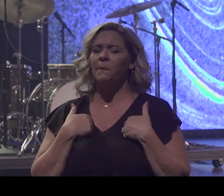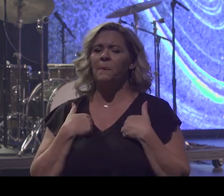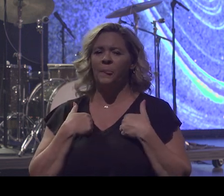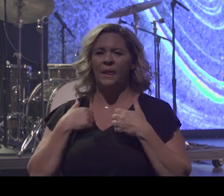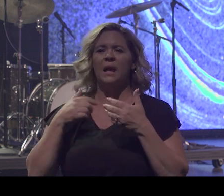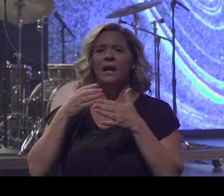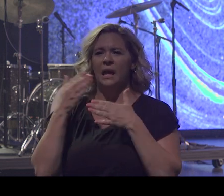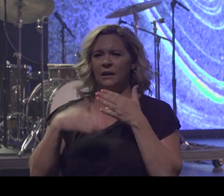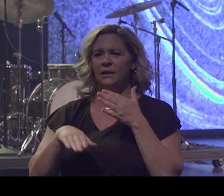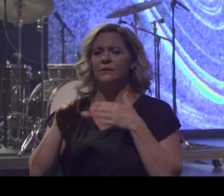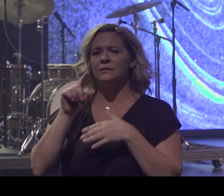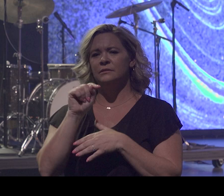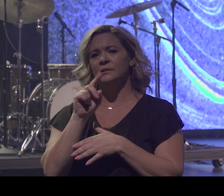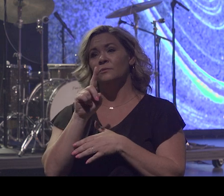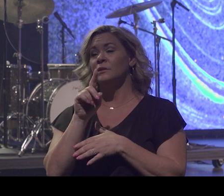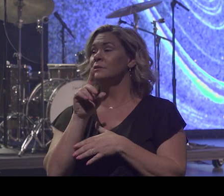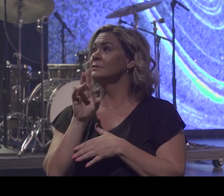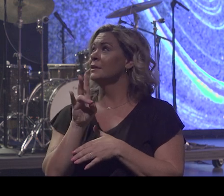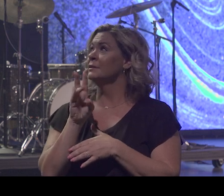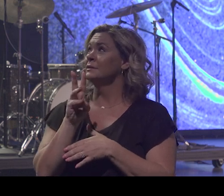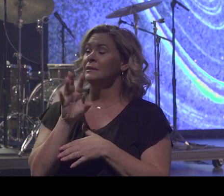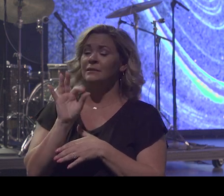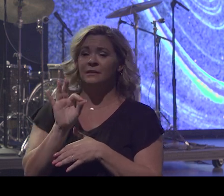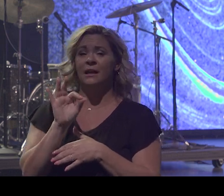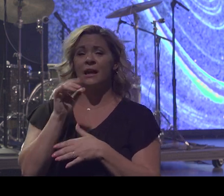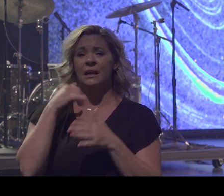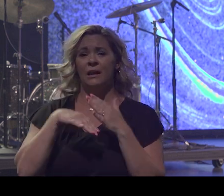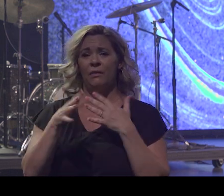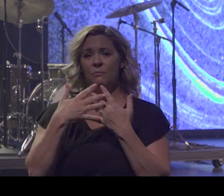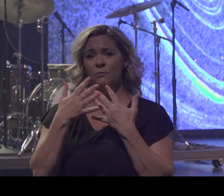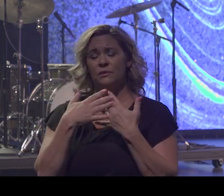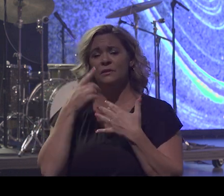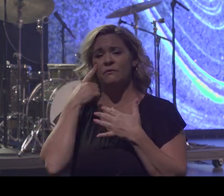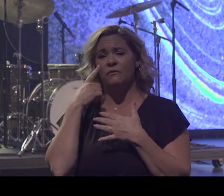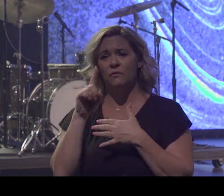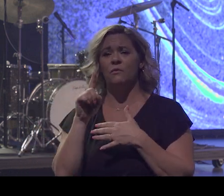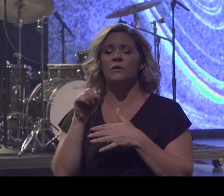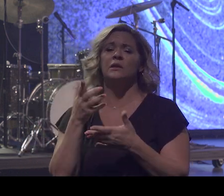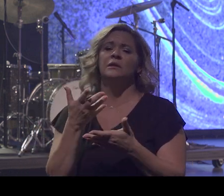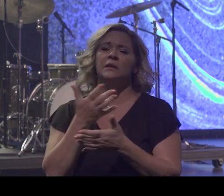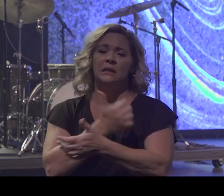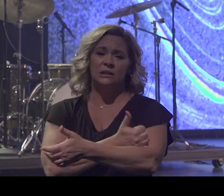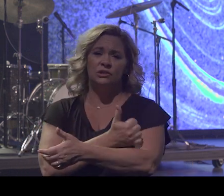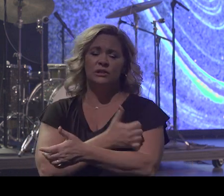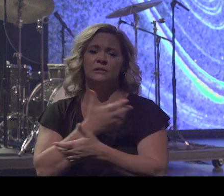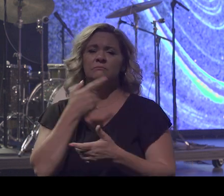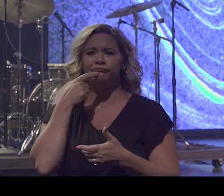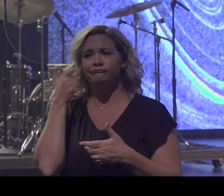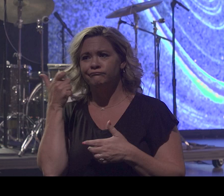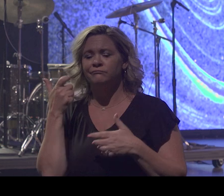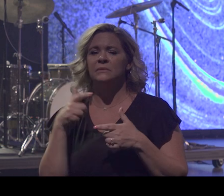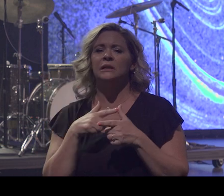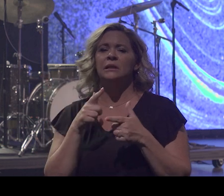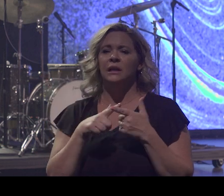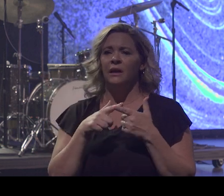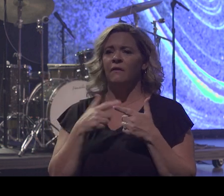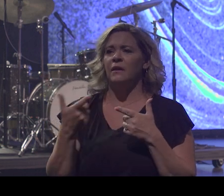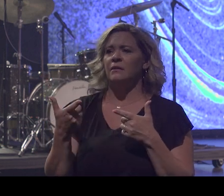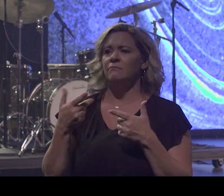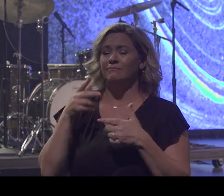T17169 for addiction. I ended up with cancer twice, losing my left kidney in the second surgery. But God